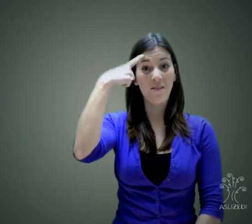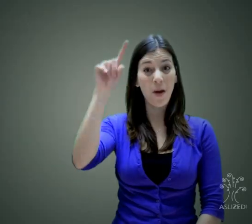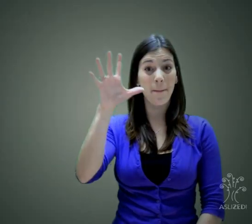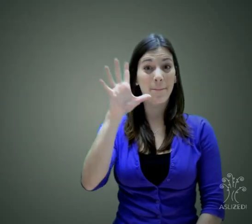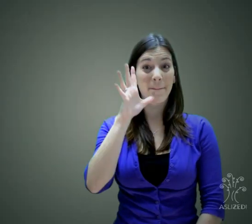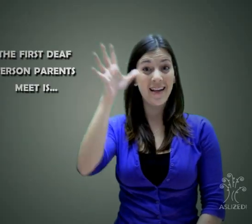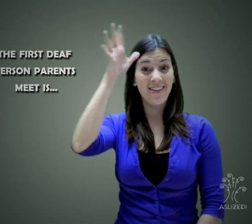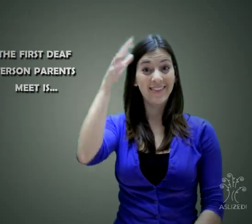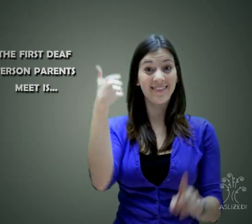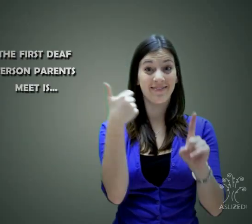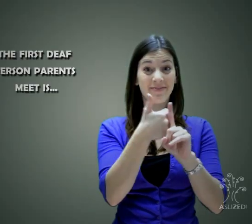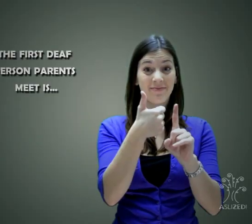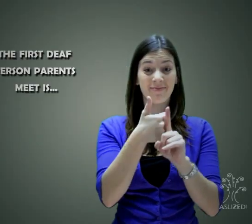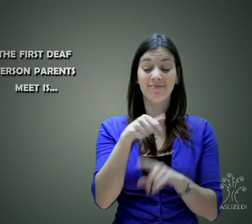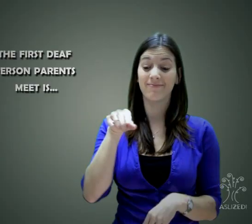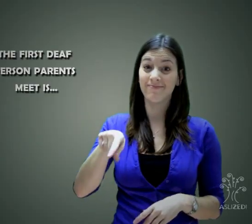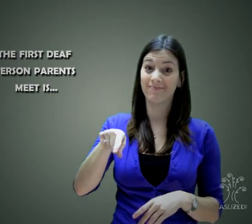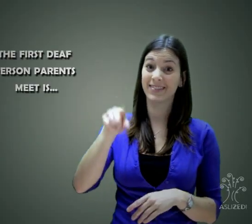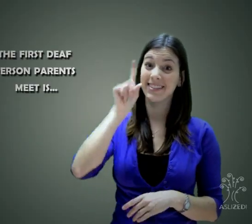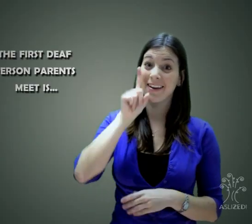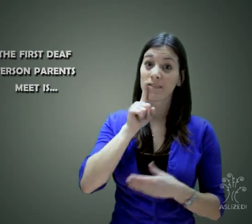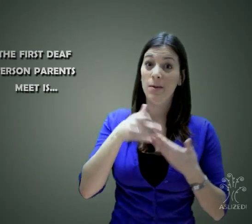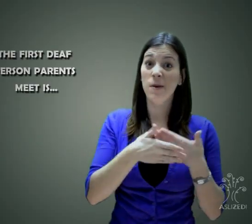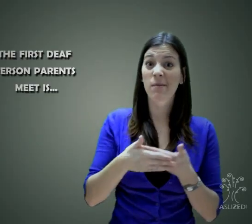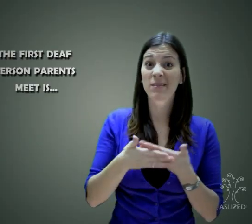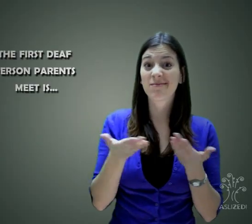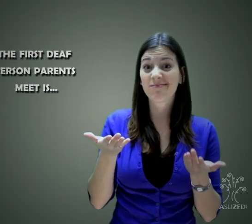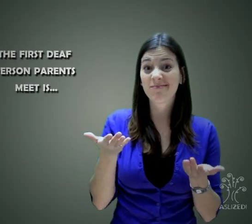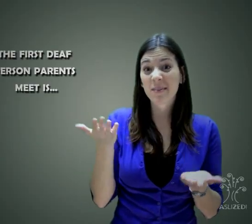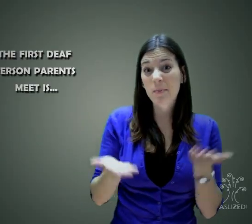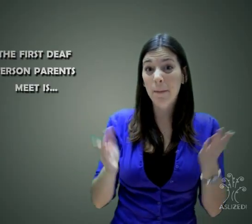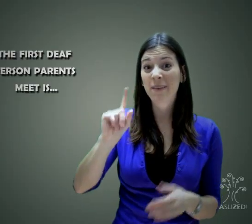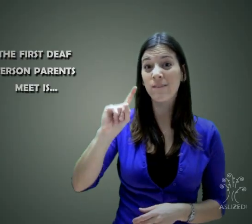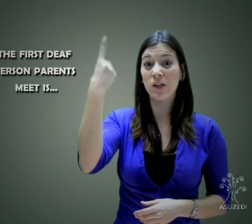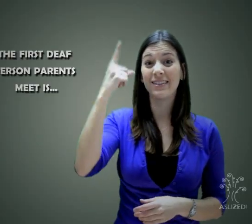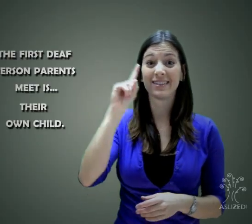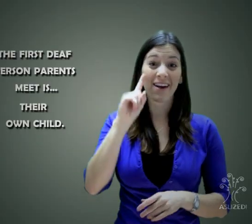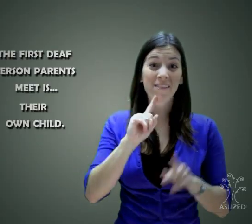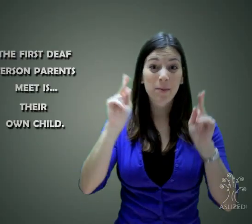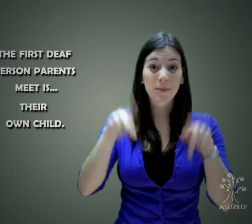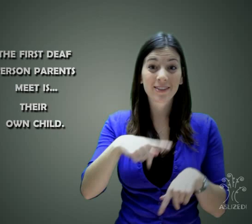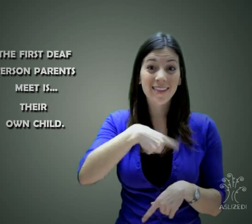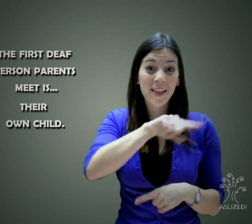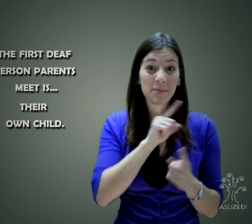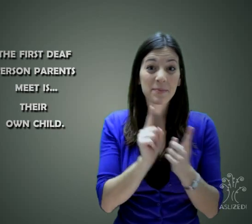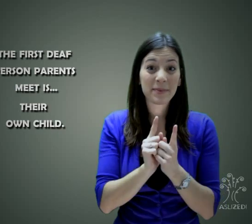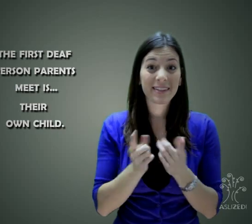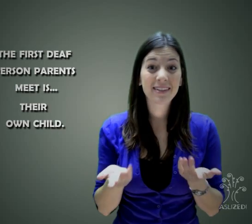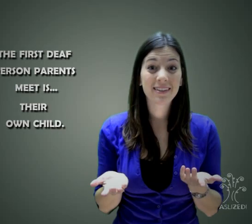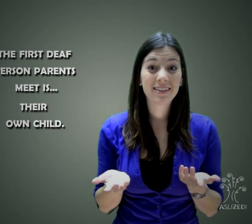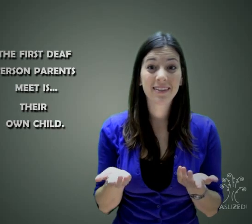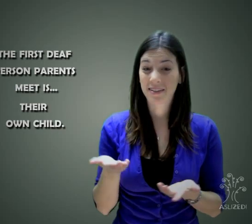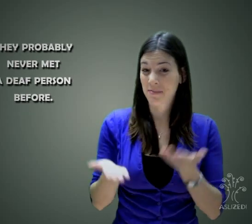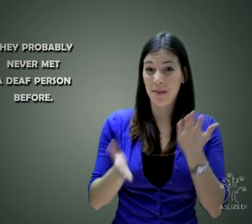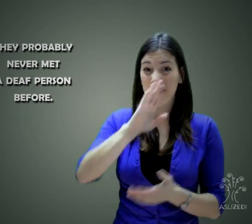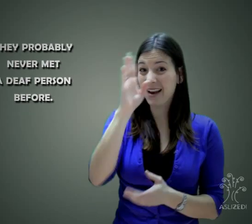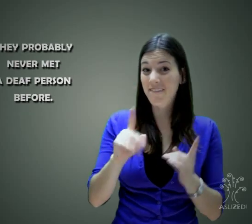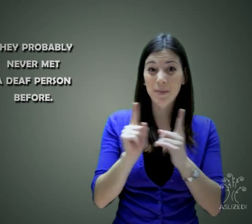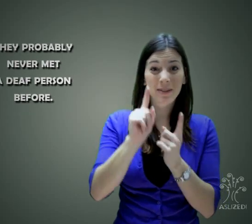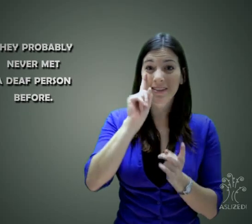For those hearing parents, this deaf baby is probably the first deaf person they ever met in their lives. Being shocked and uncertain is very normal